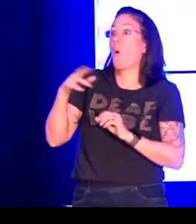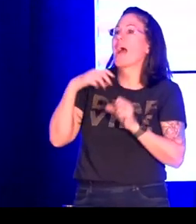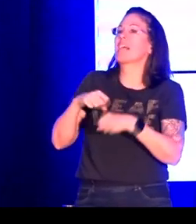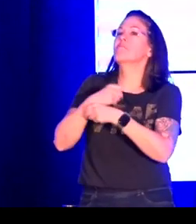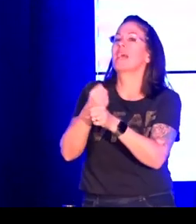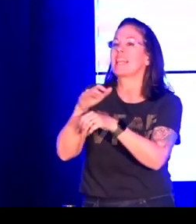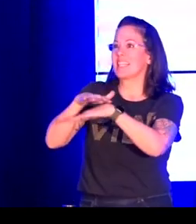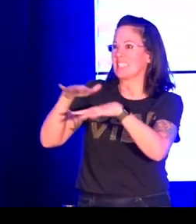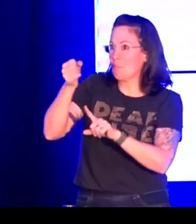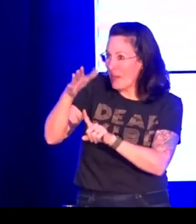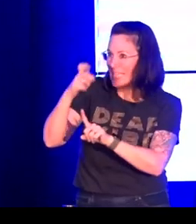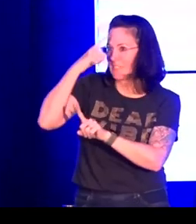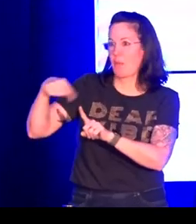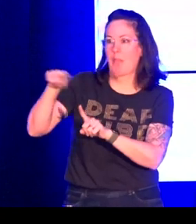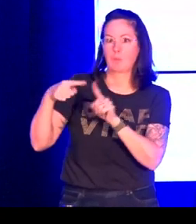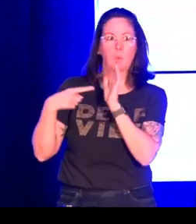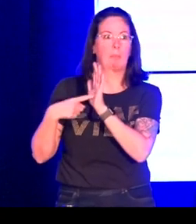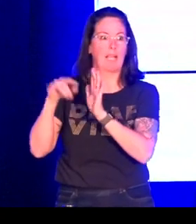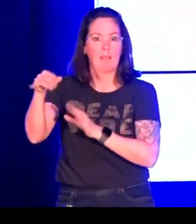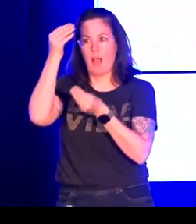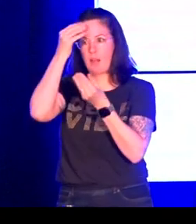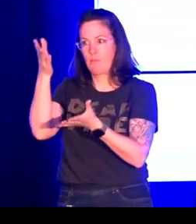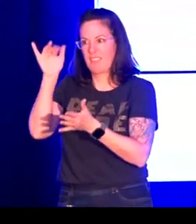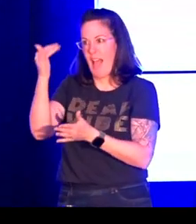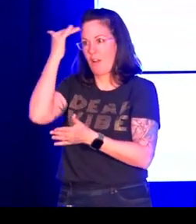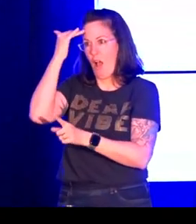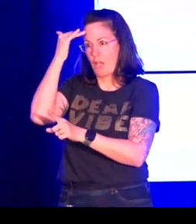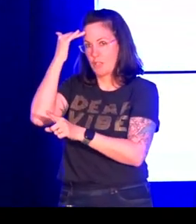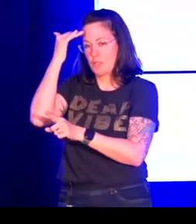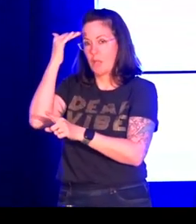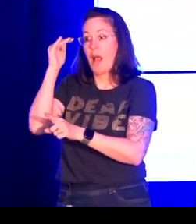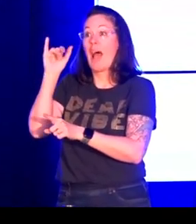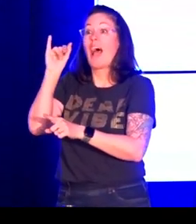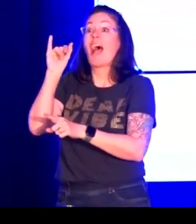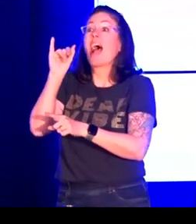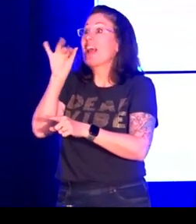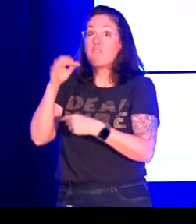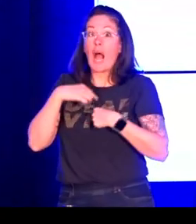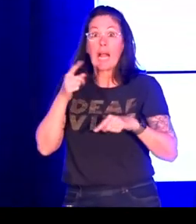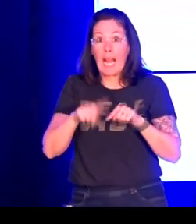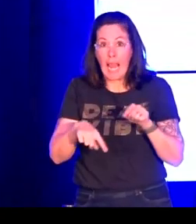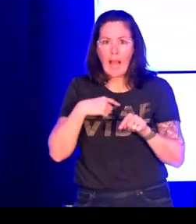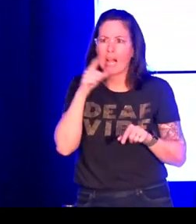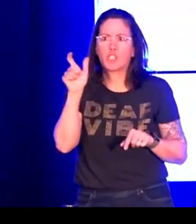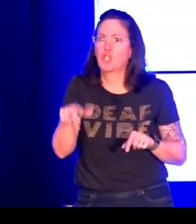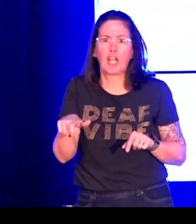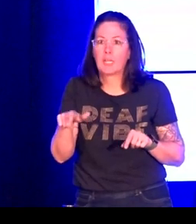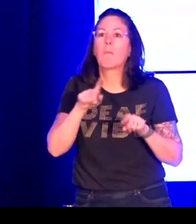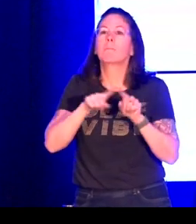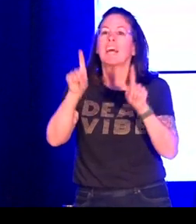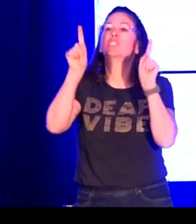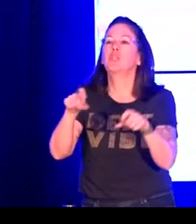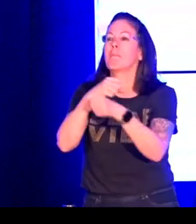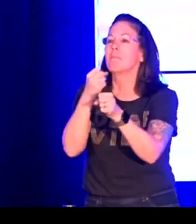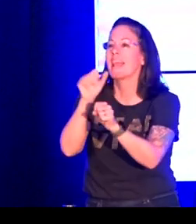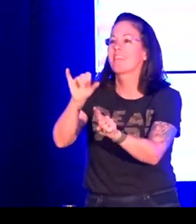experiences. Some of those experiences overlap. And so what are those spaces that we create where we do overlap? What are the spaces that we create where we